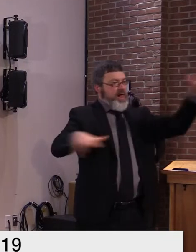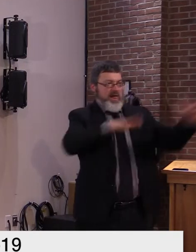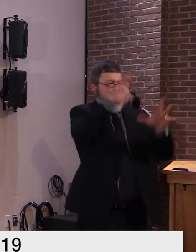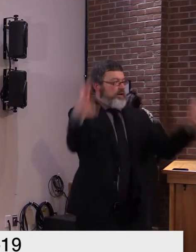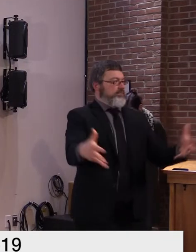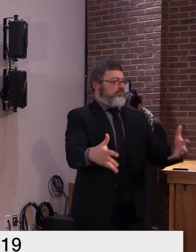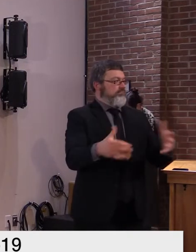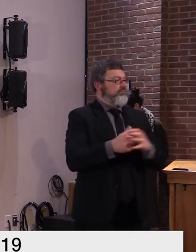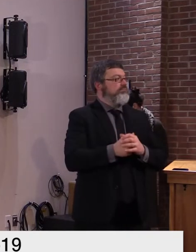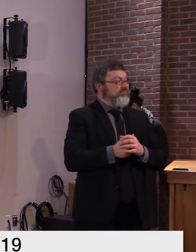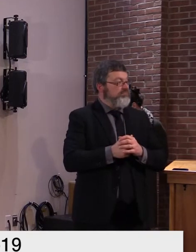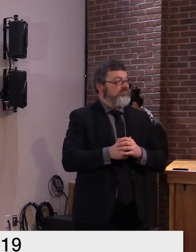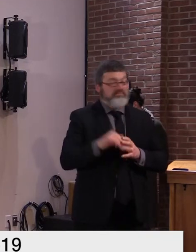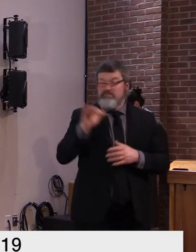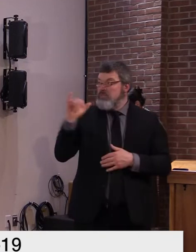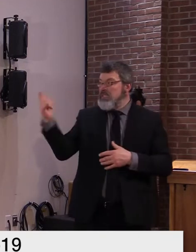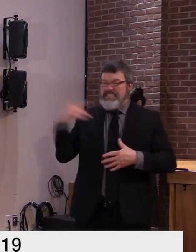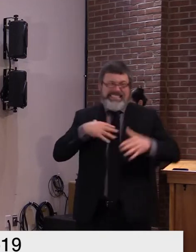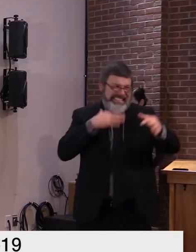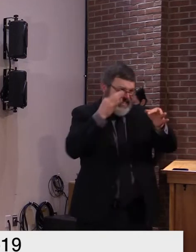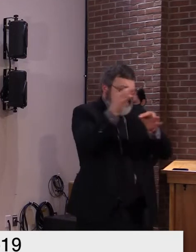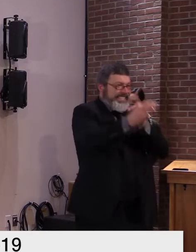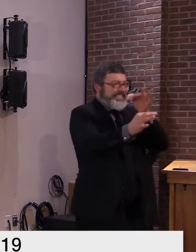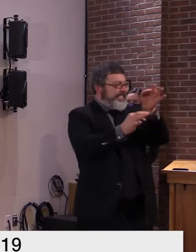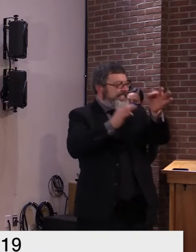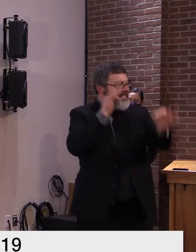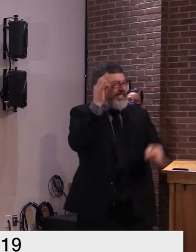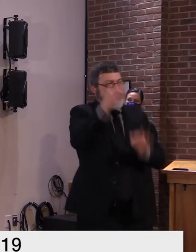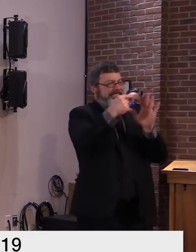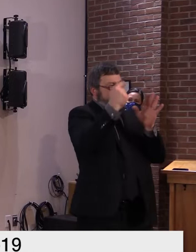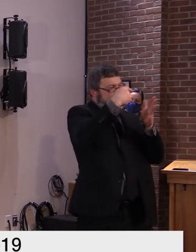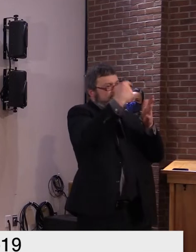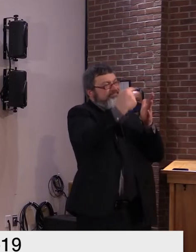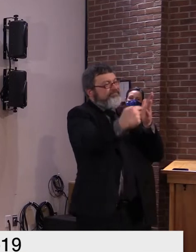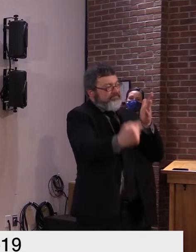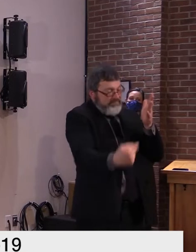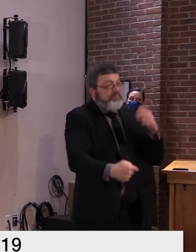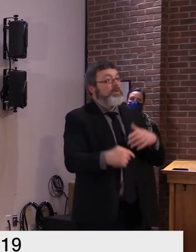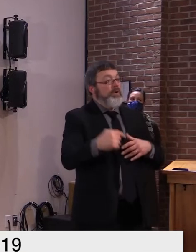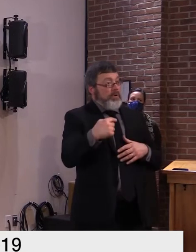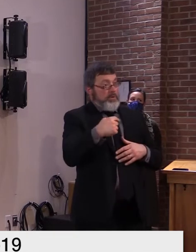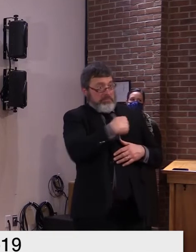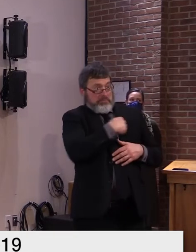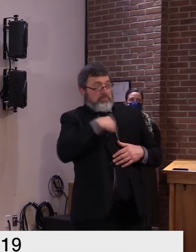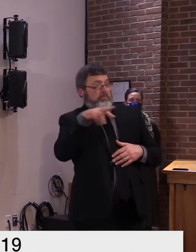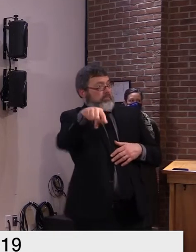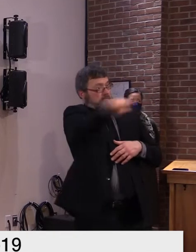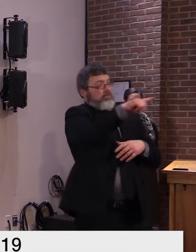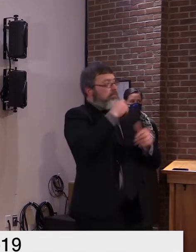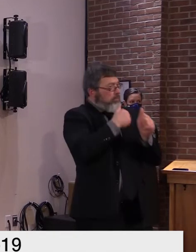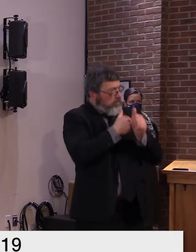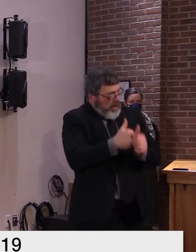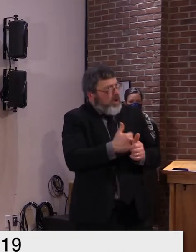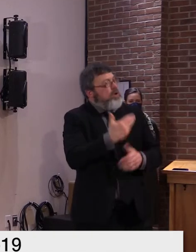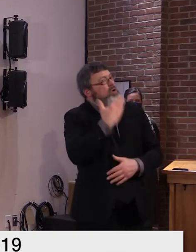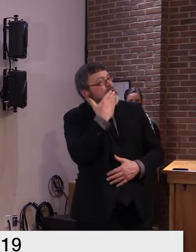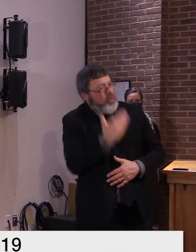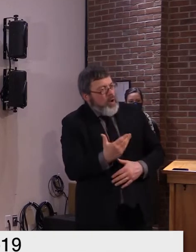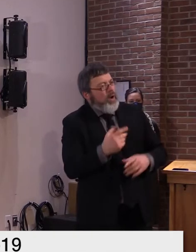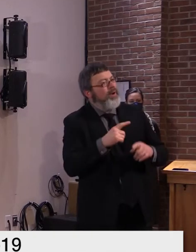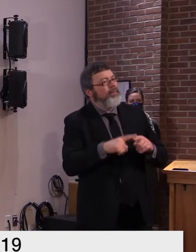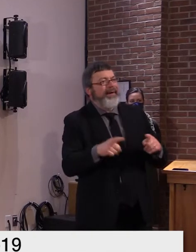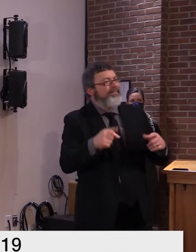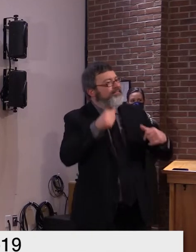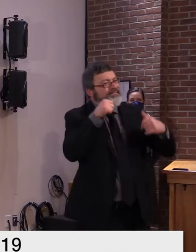things and while that can make us feel more comfortable we can still say that not a day has gone by where we didn't learn